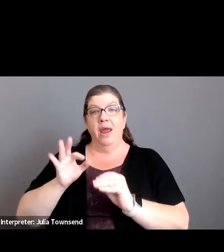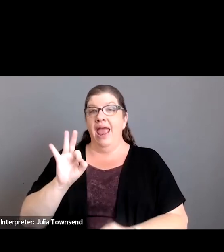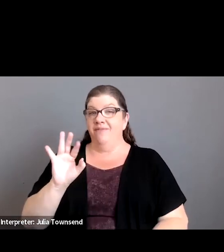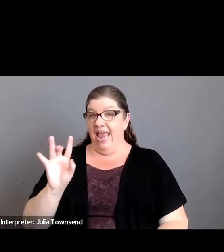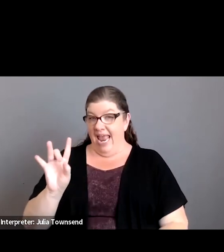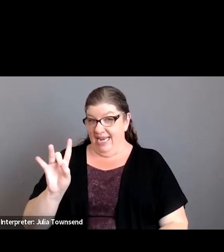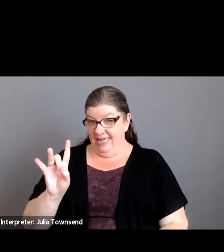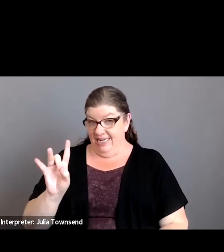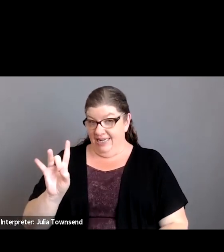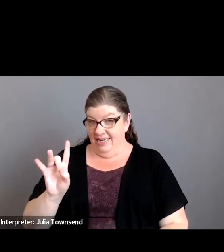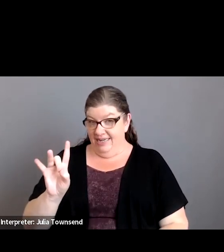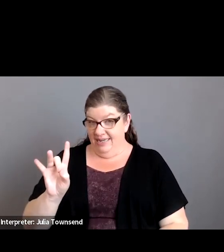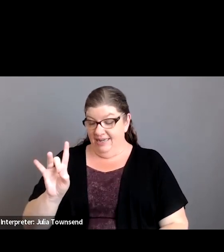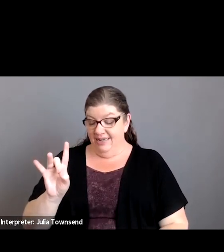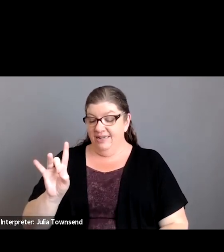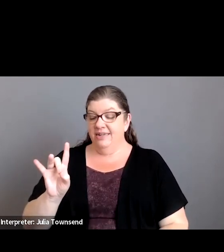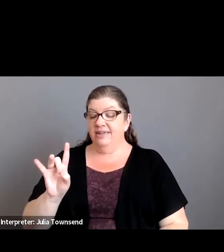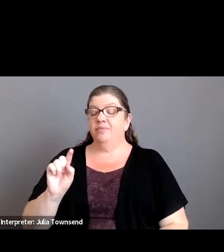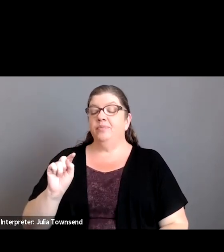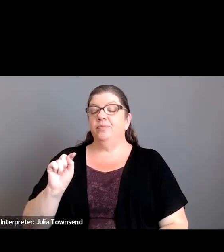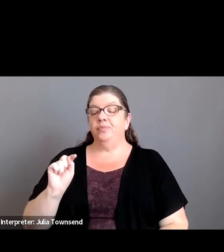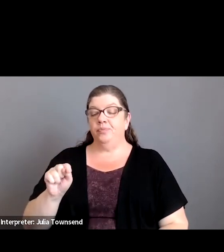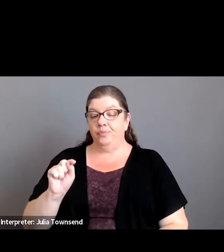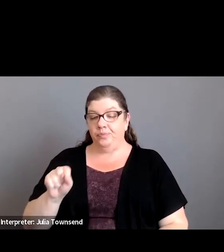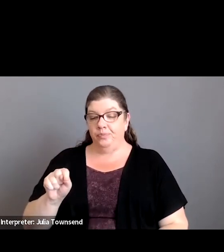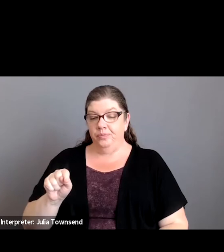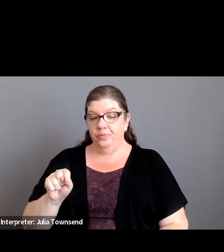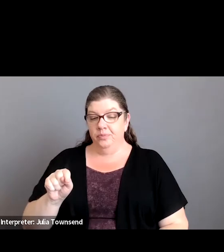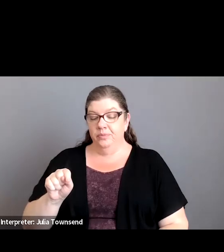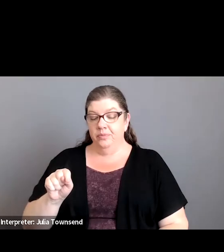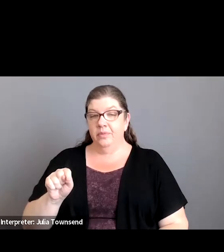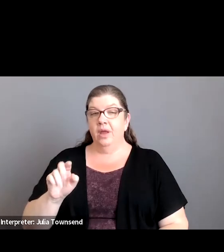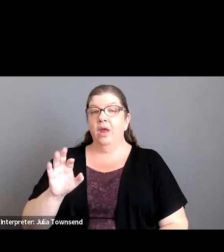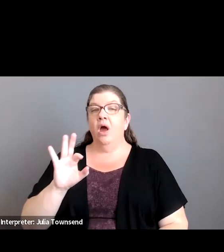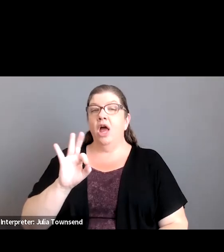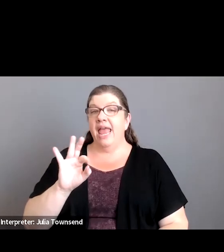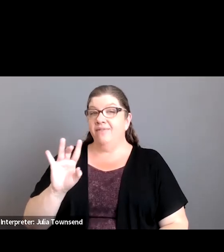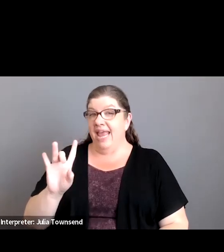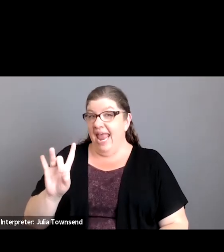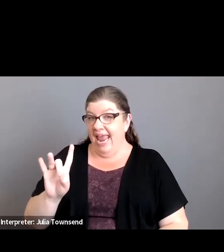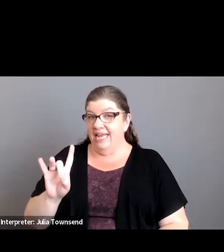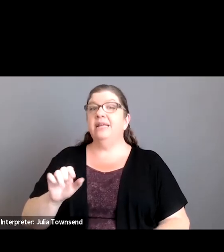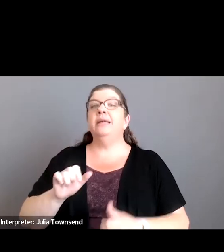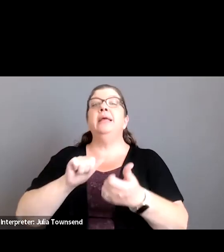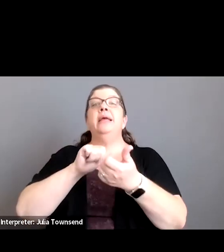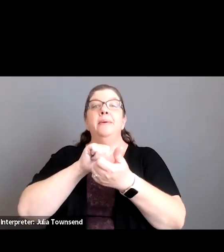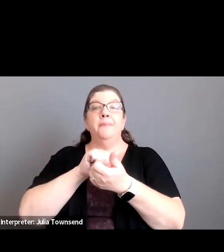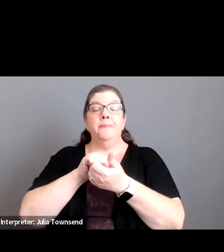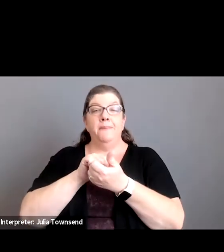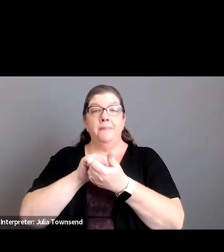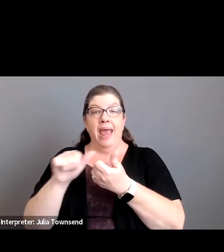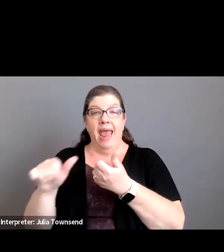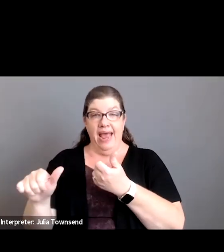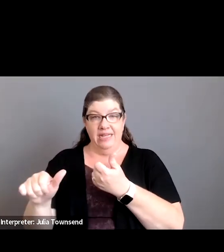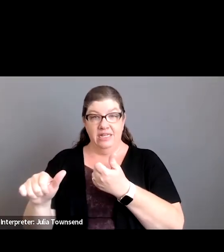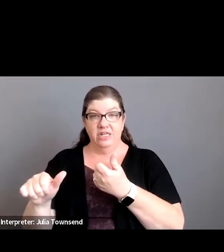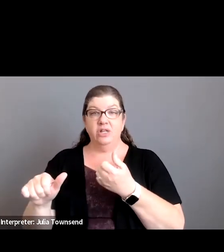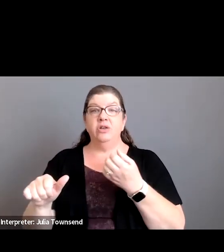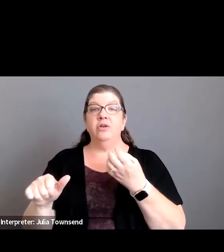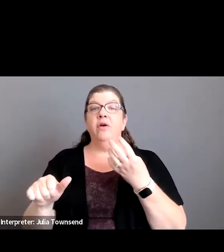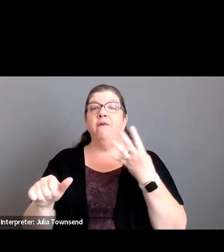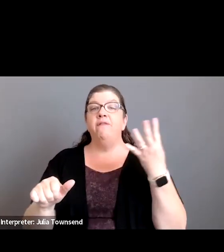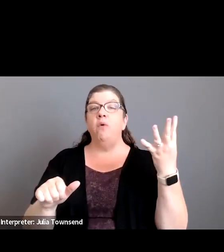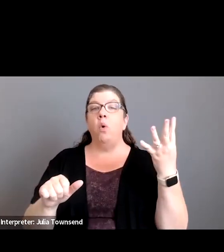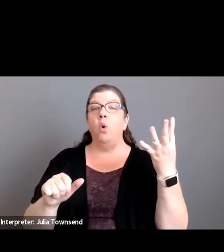f8 and then on on f8 it passed four